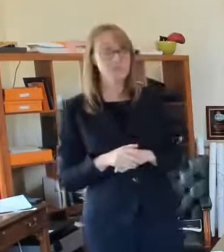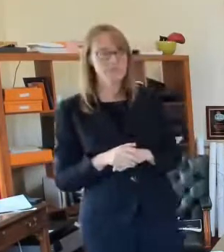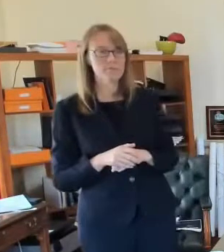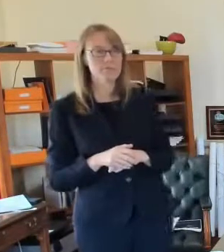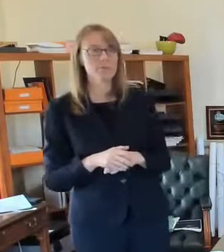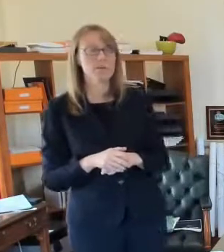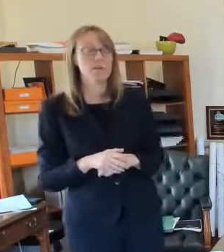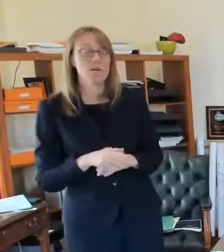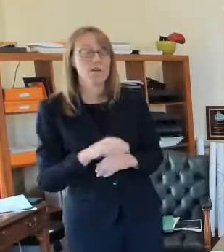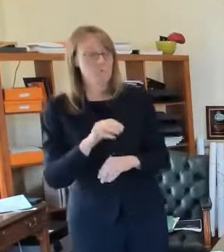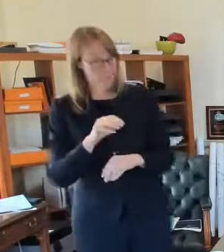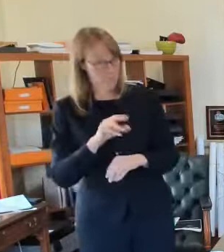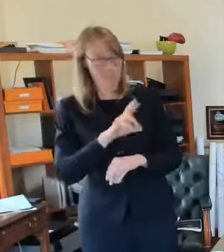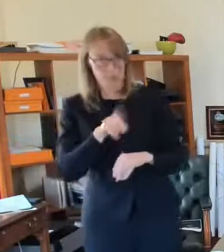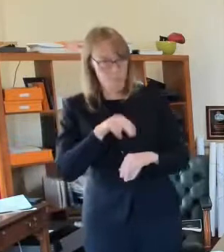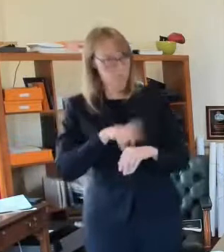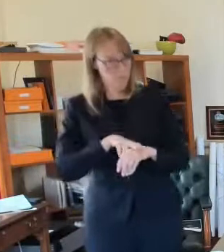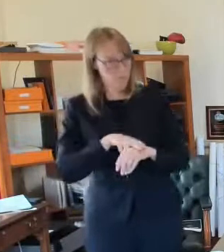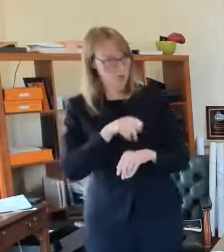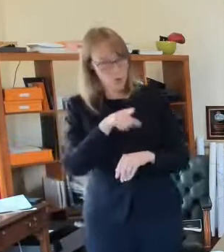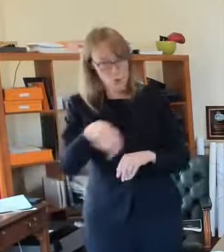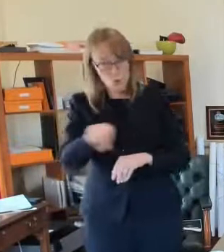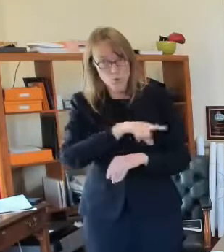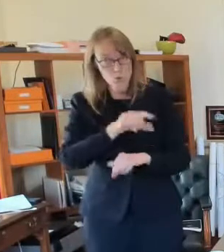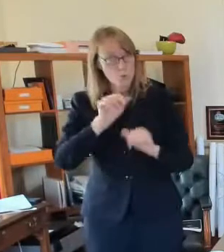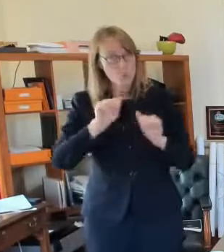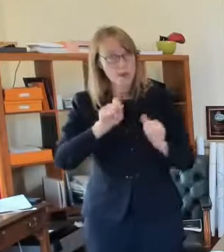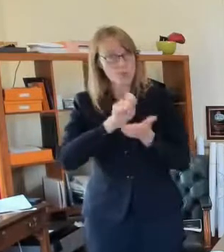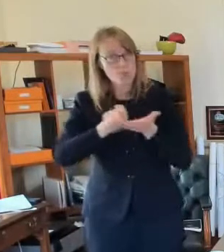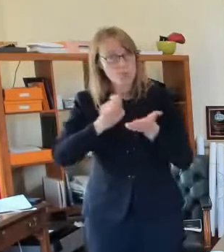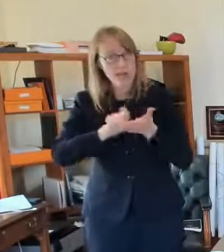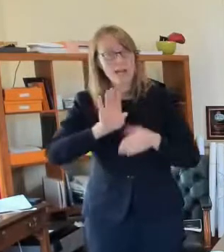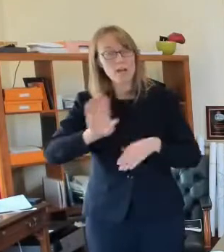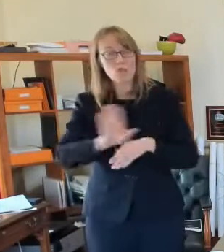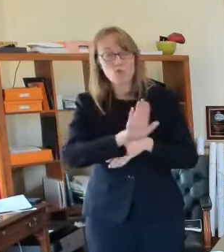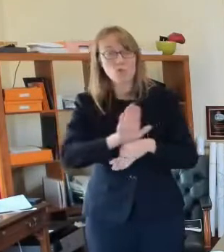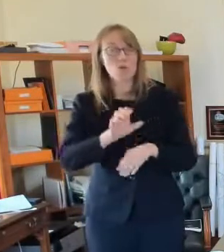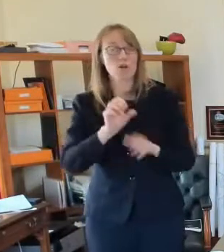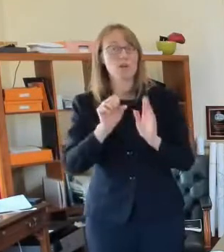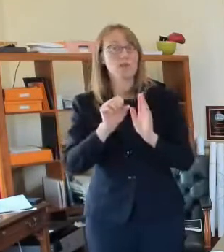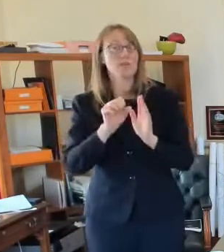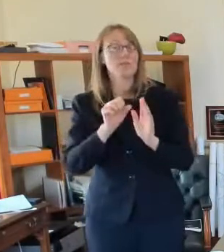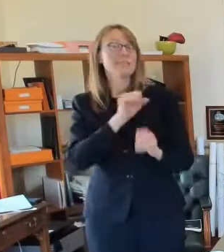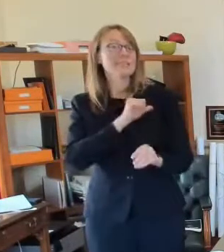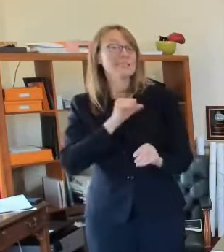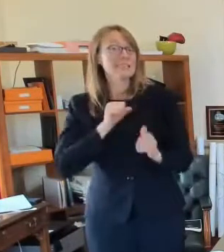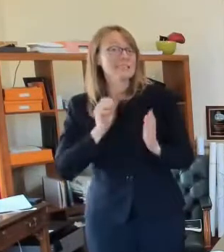or your senators and uh you know this has been going on for